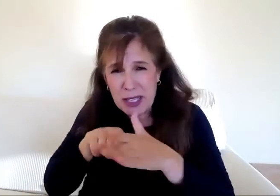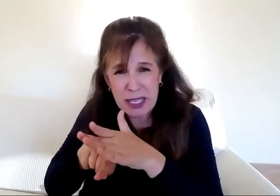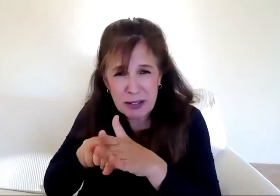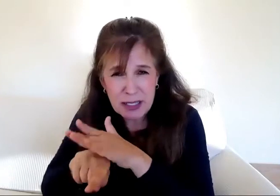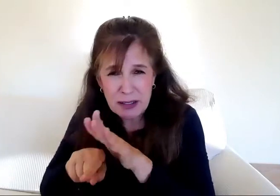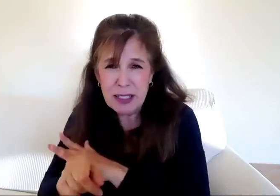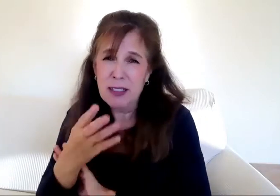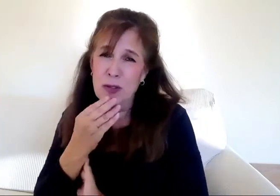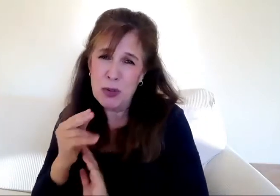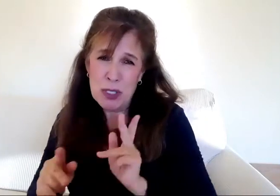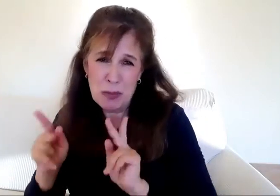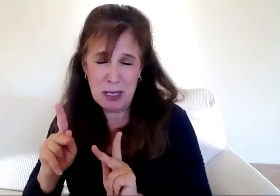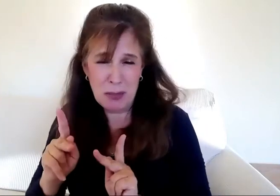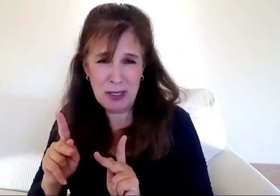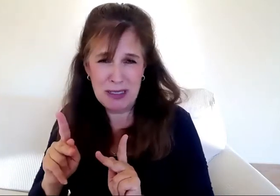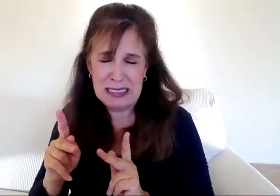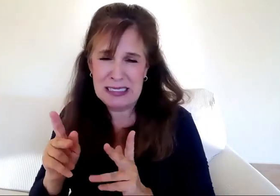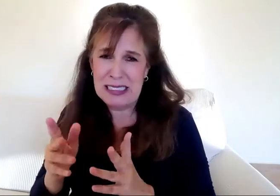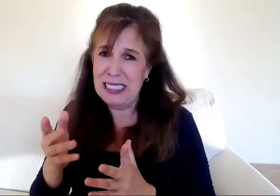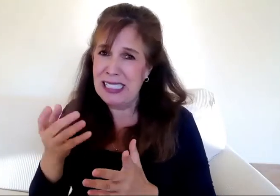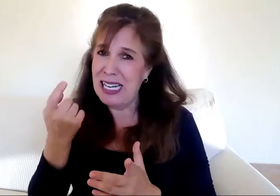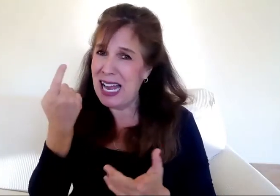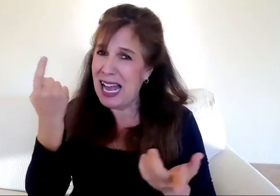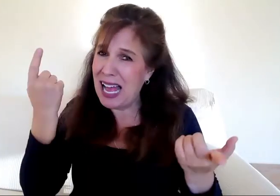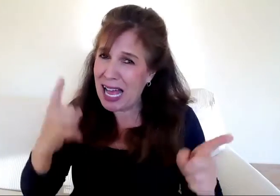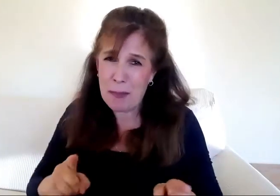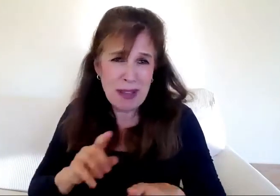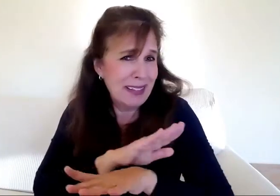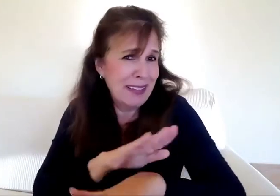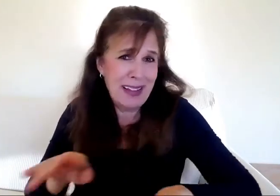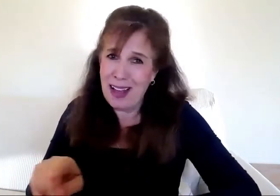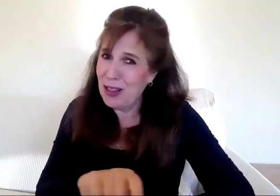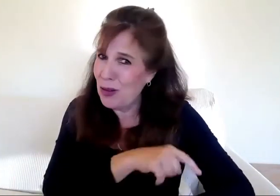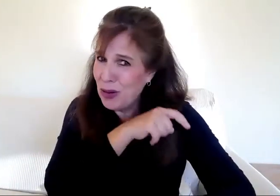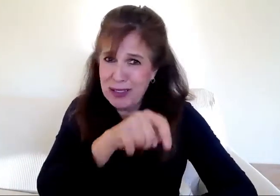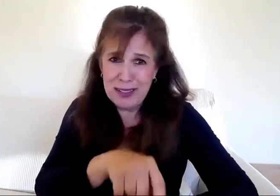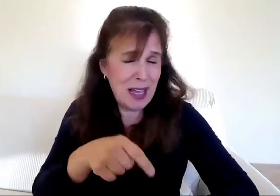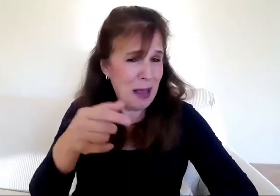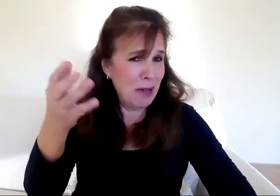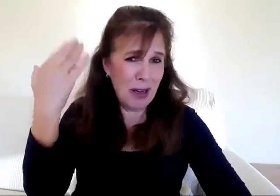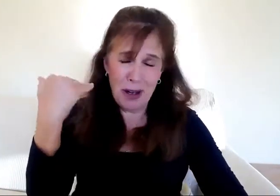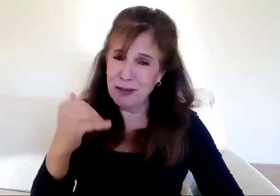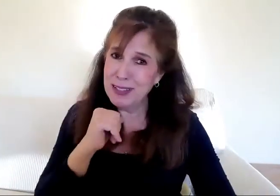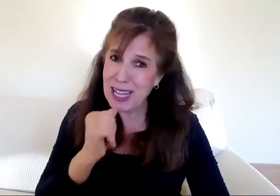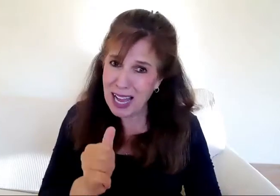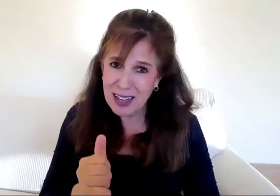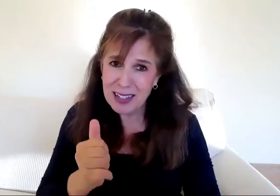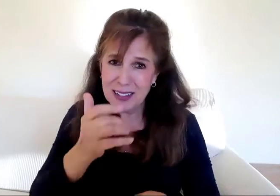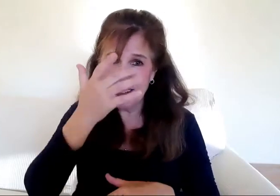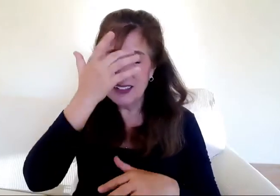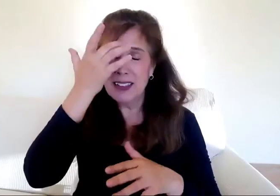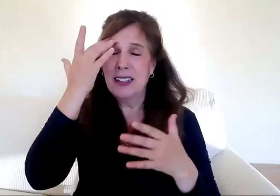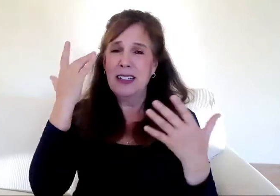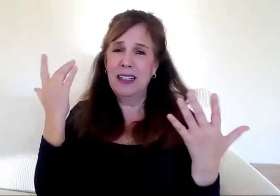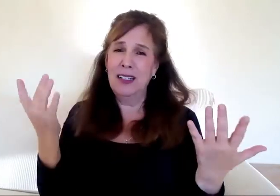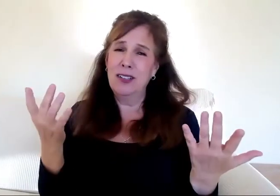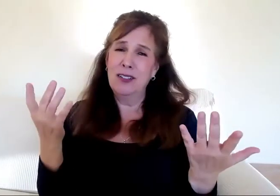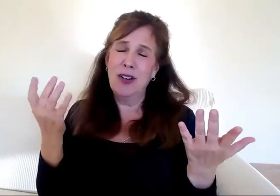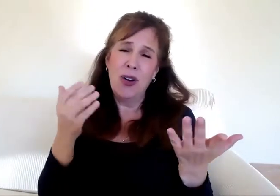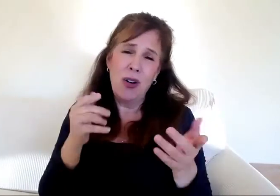people, had suffered. I did not even want to know. Oh my gosh, I did not want any of